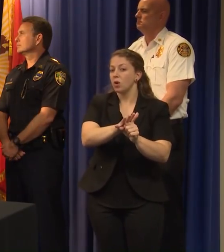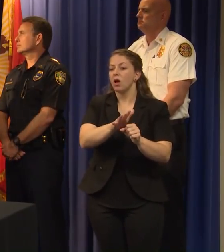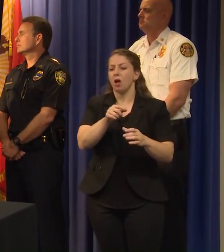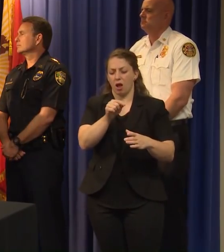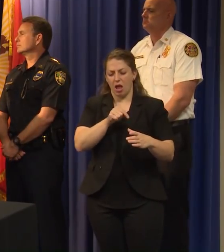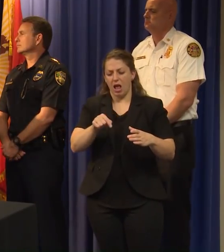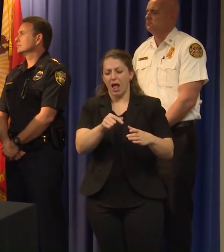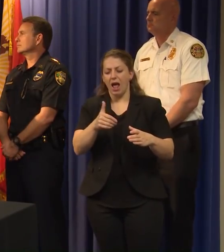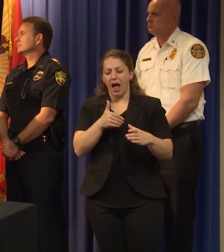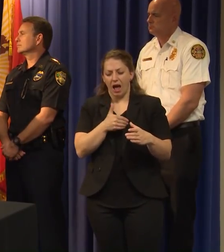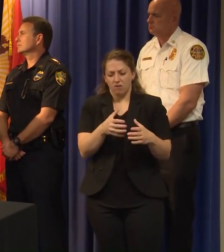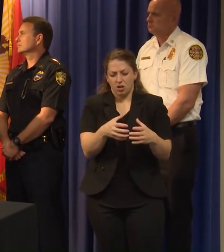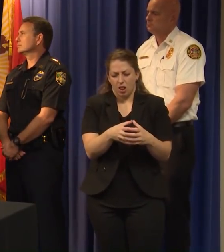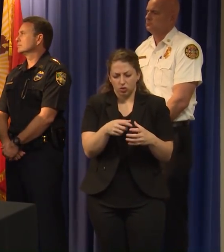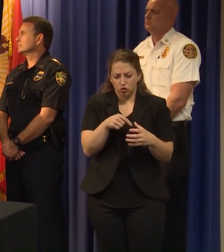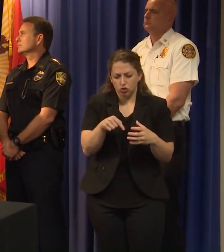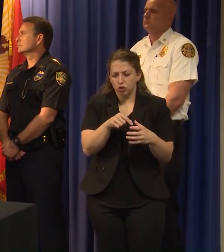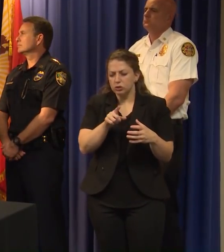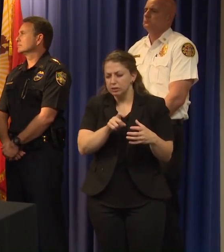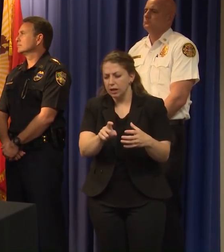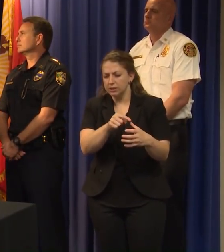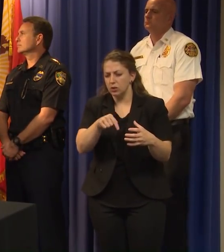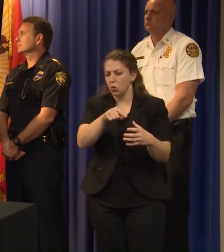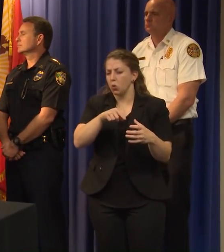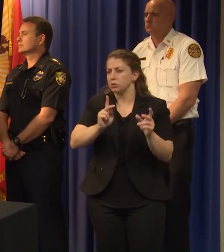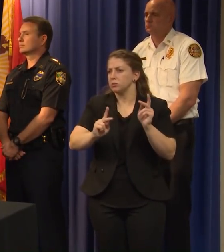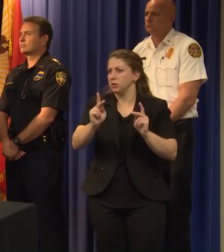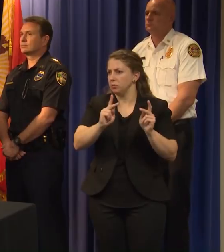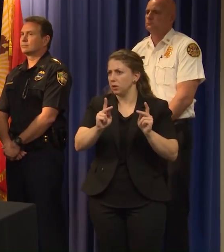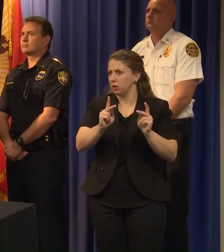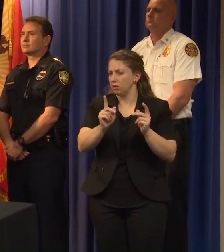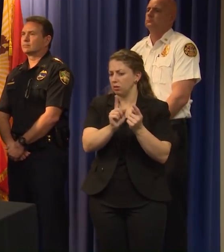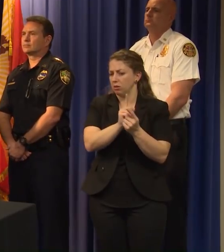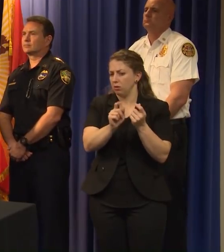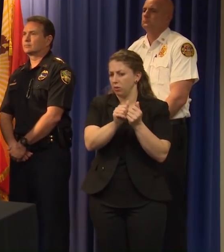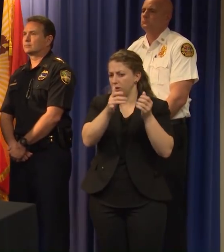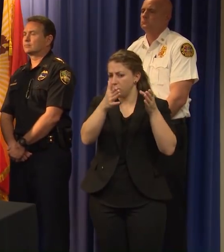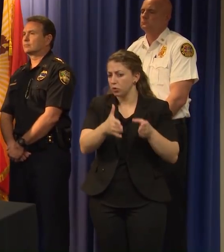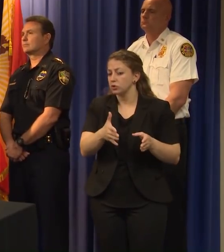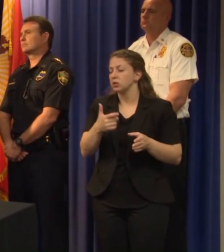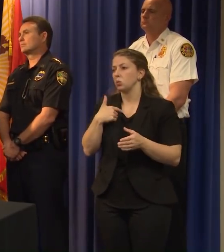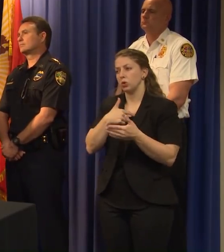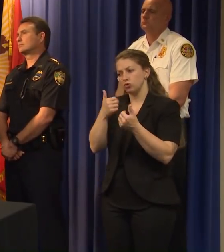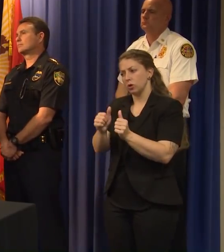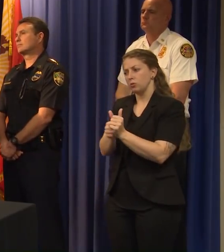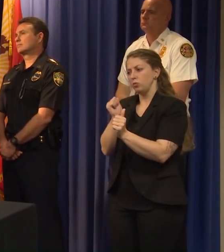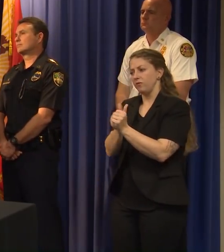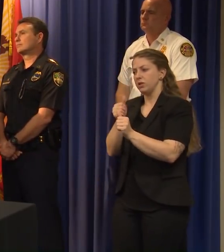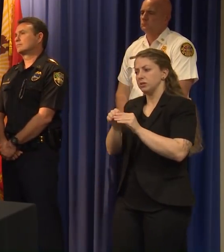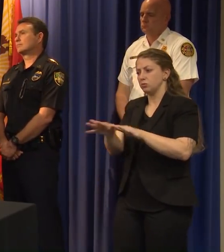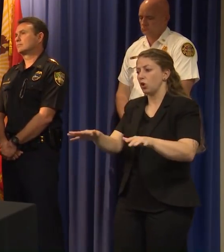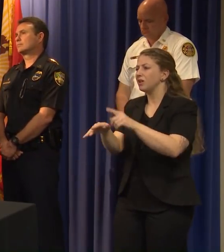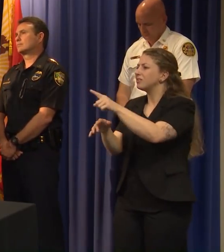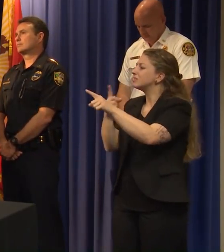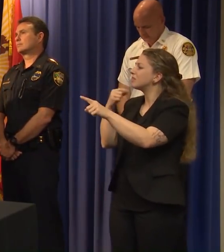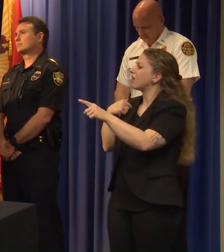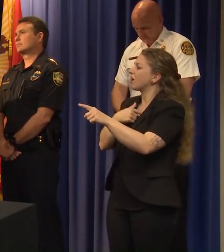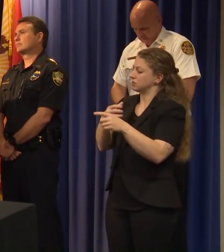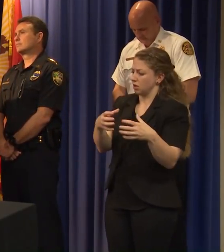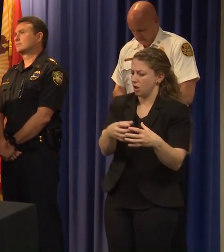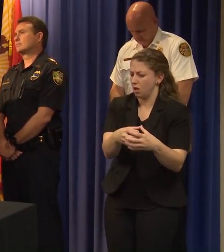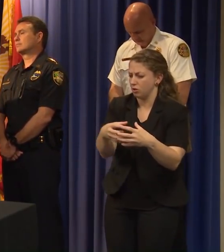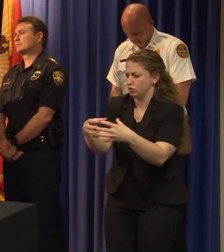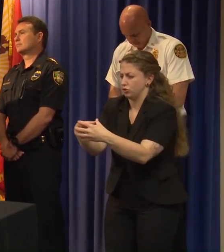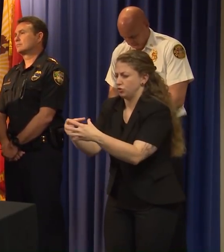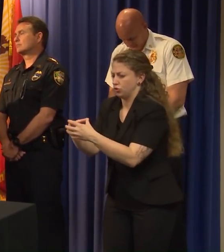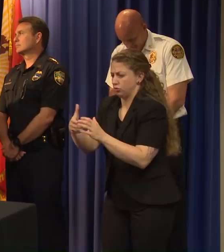closely and working with those facilities to, uh, do everything that can be done to stop the spread. Can you tell us about those clusters at least the area and what do